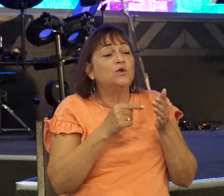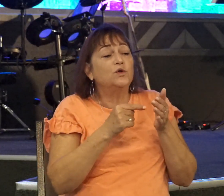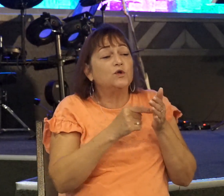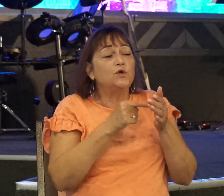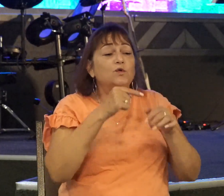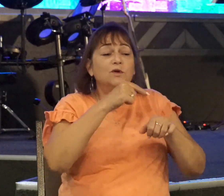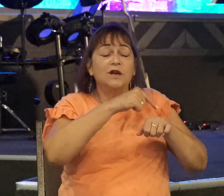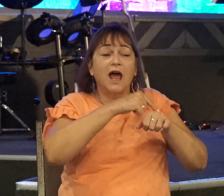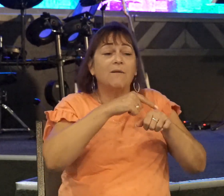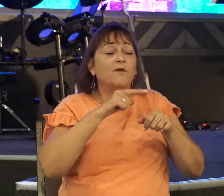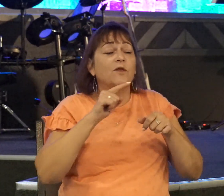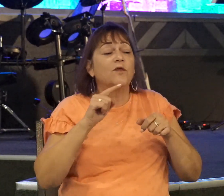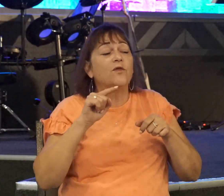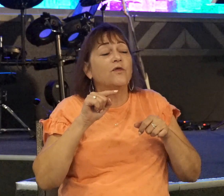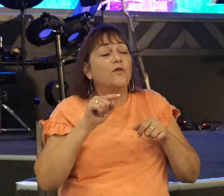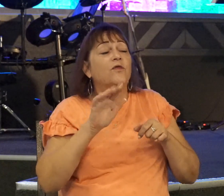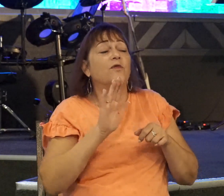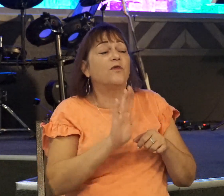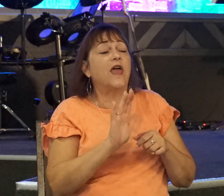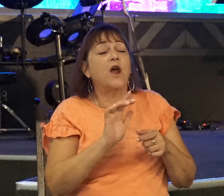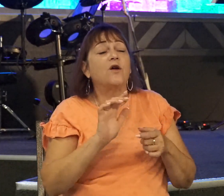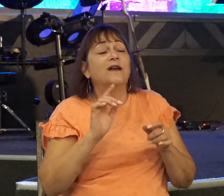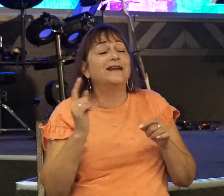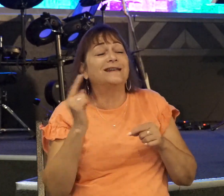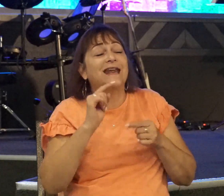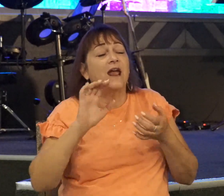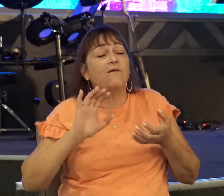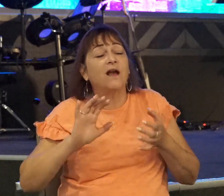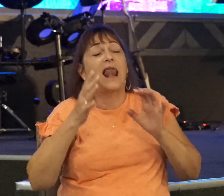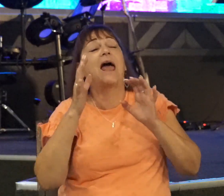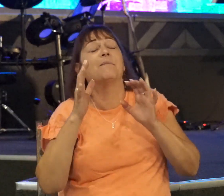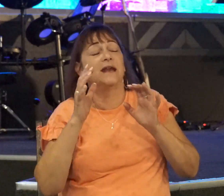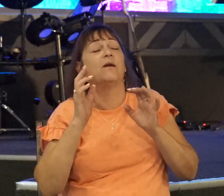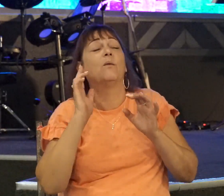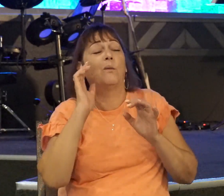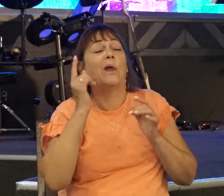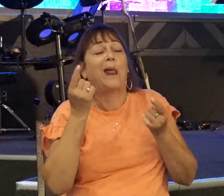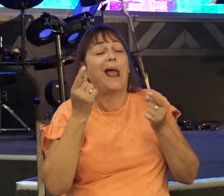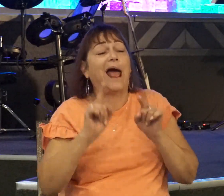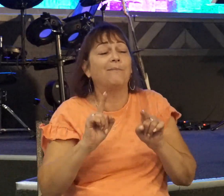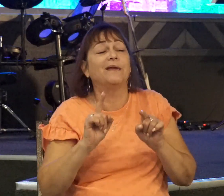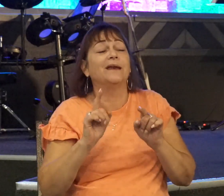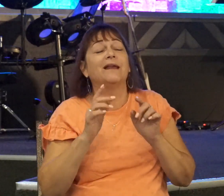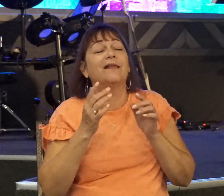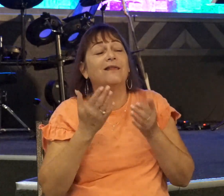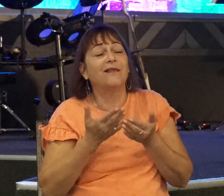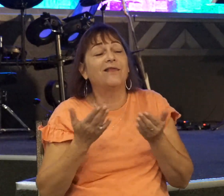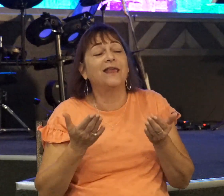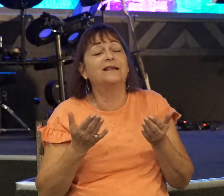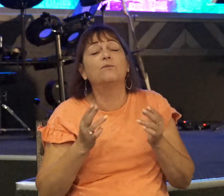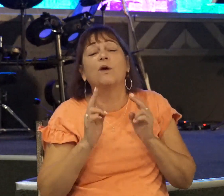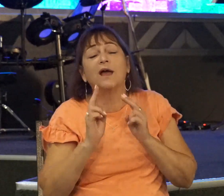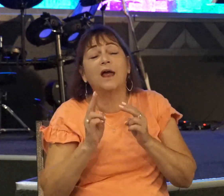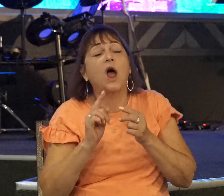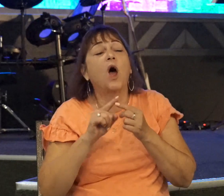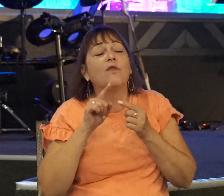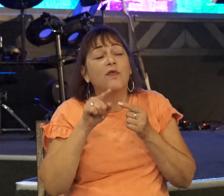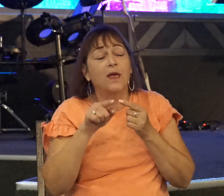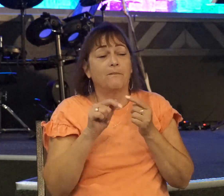hand. Even the New Testament tells